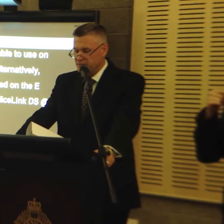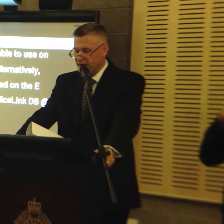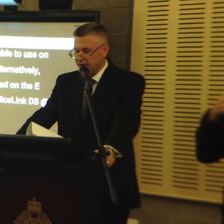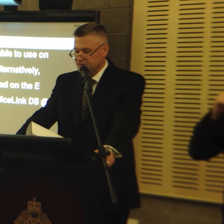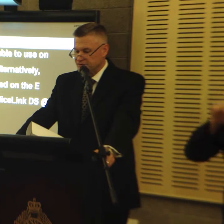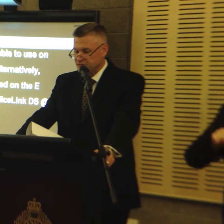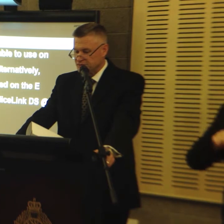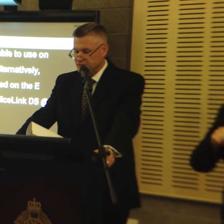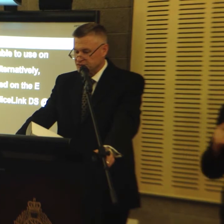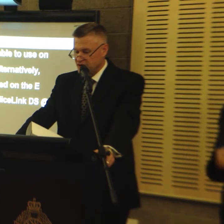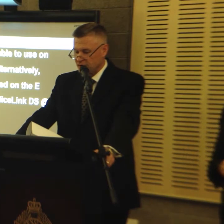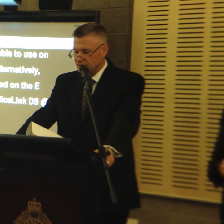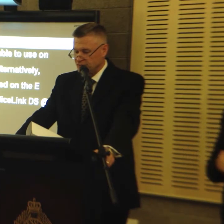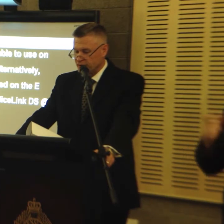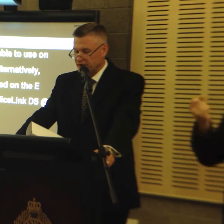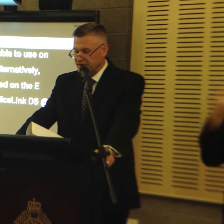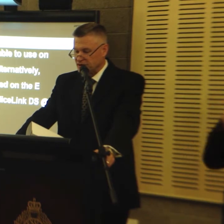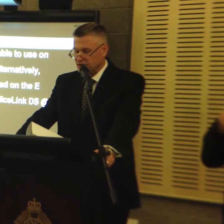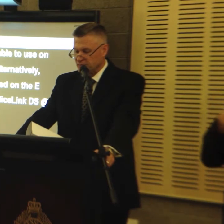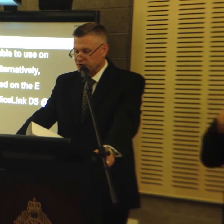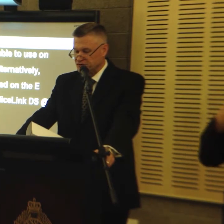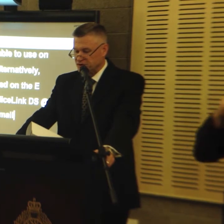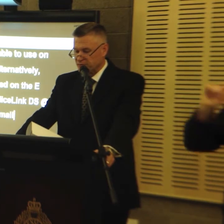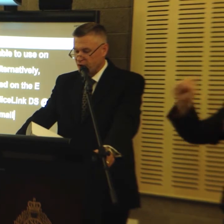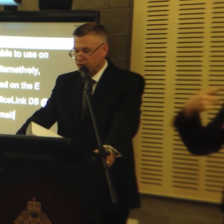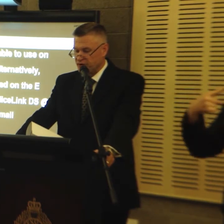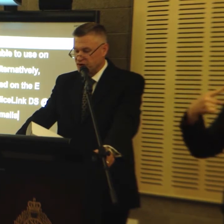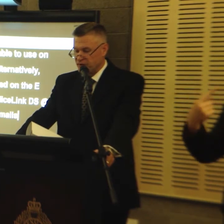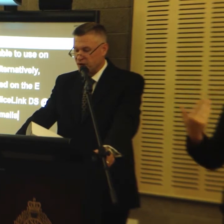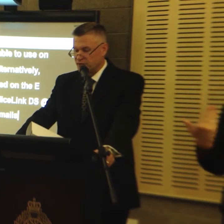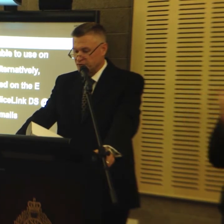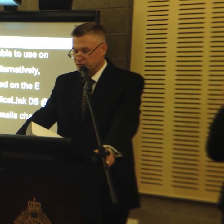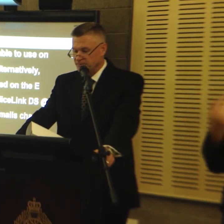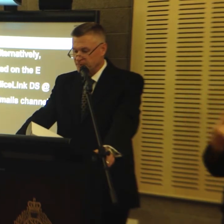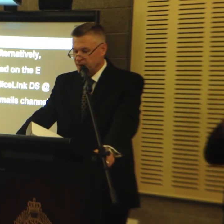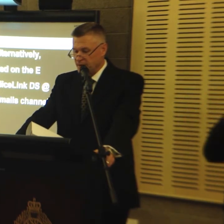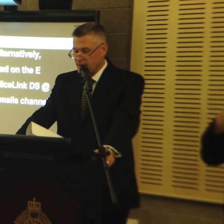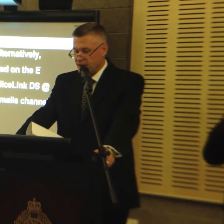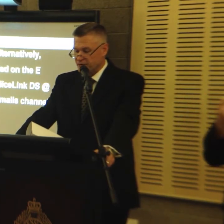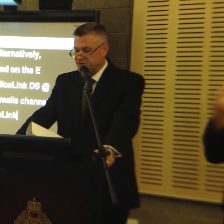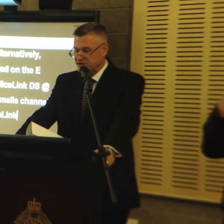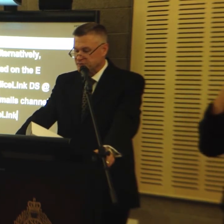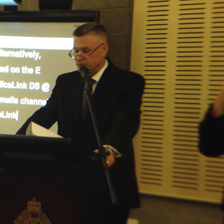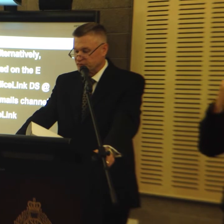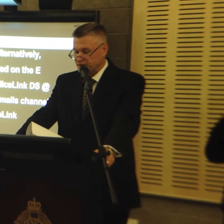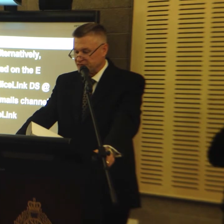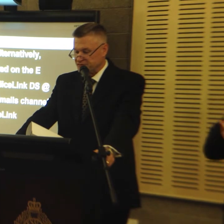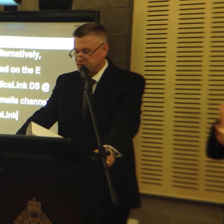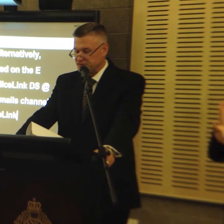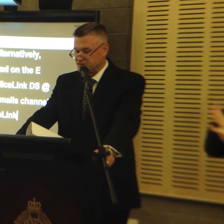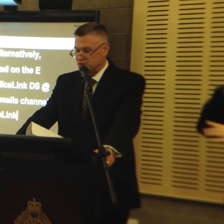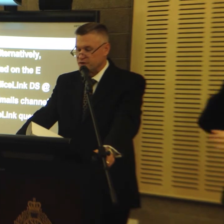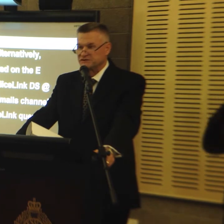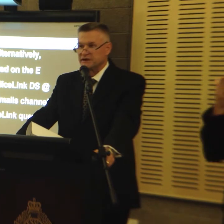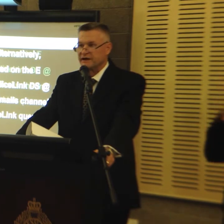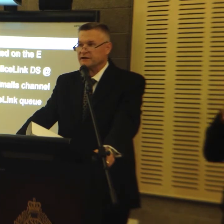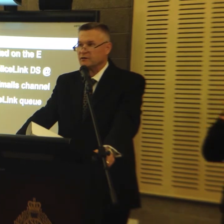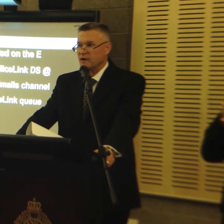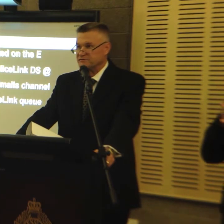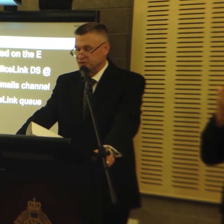Emails channelled directly into the PoliceLink Priority email queue and are accessible from Deaf Services Queensland website